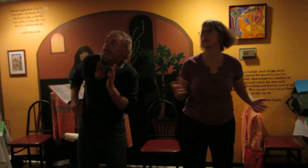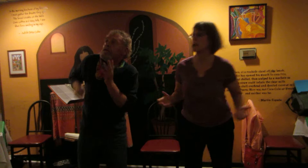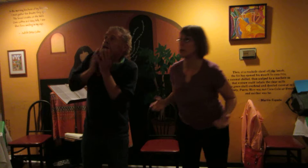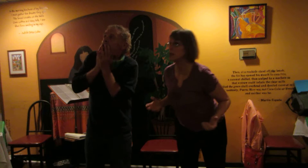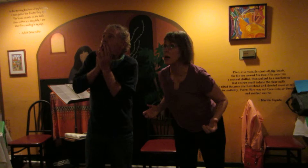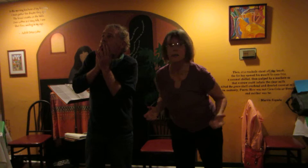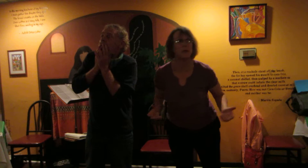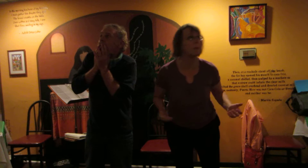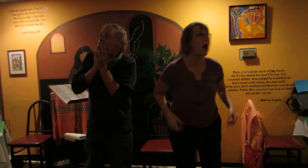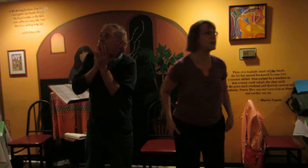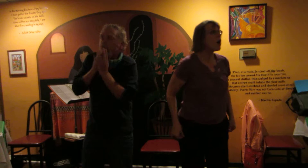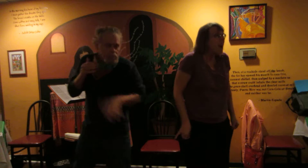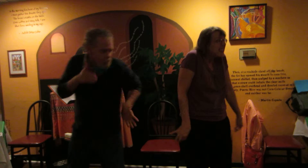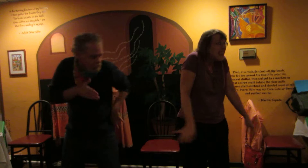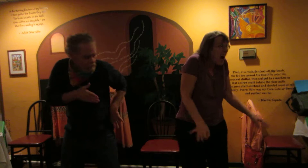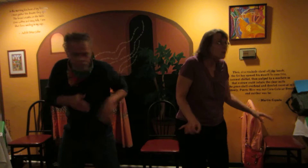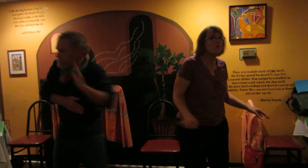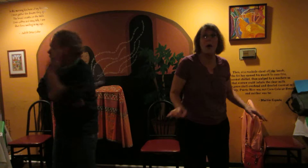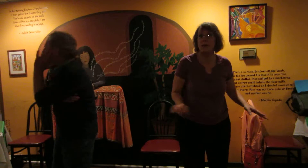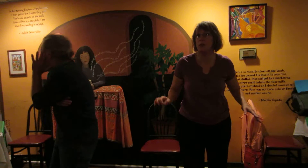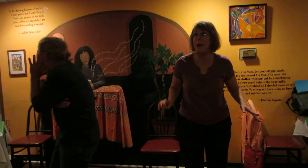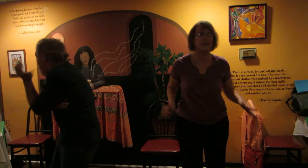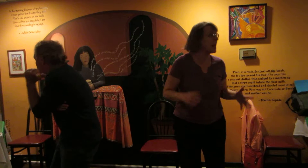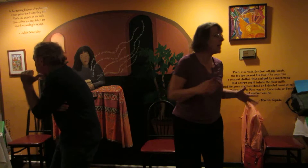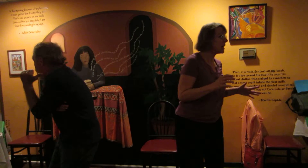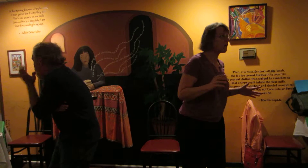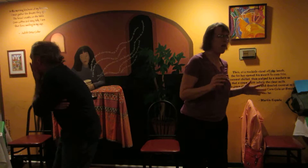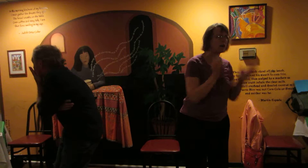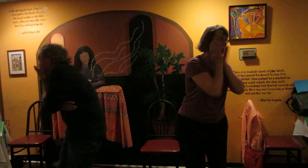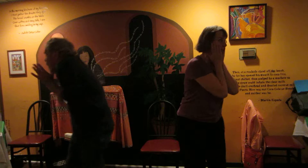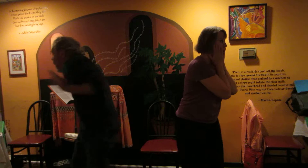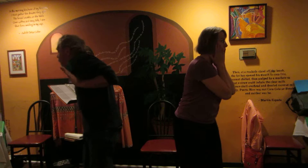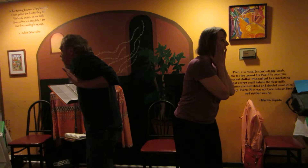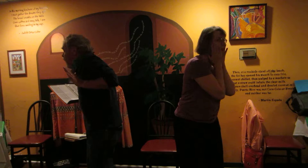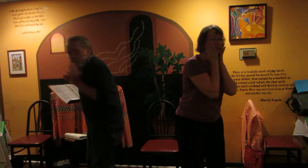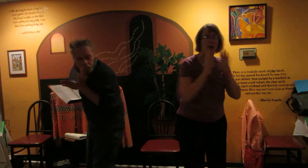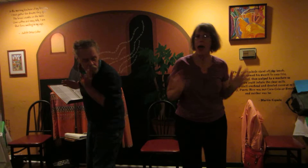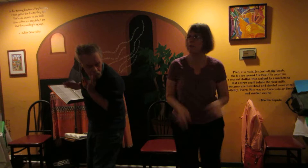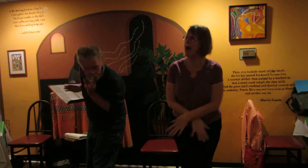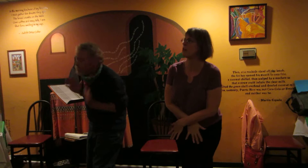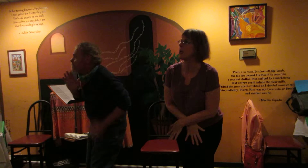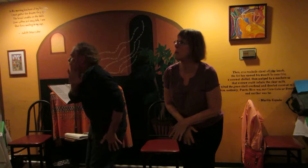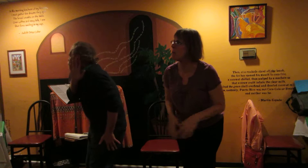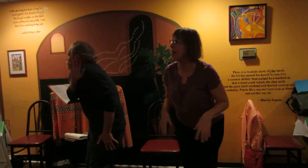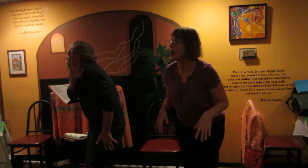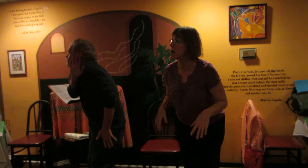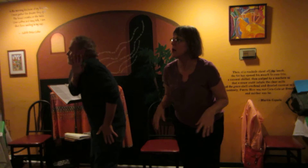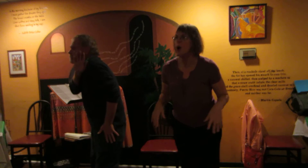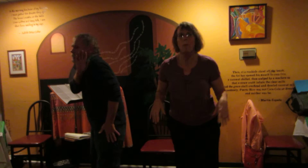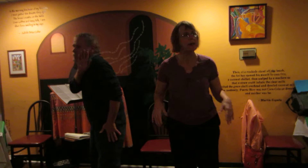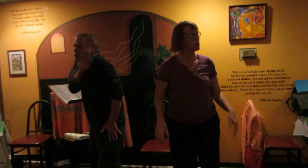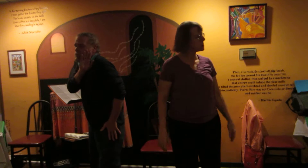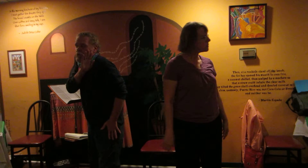a glance until his sudden surprise right down dropped his pants. He at first was embarrassed and rather impaired,